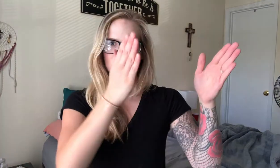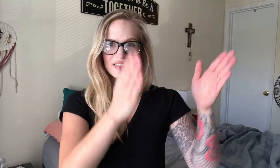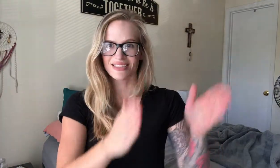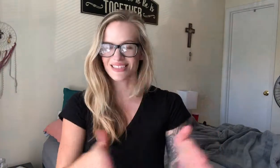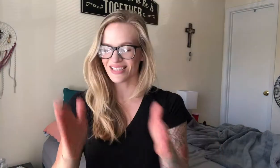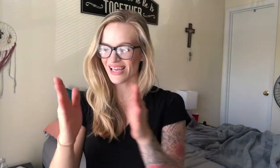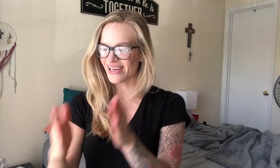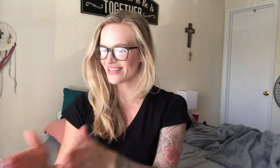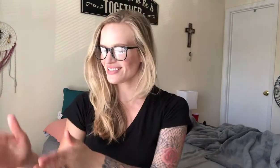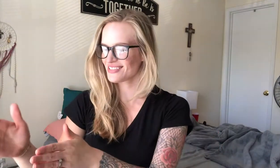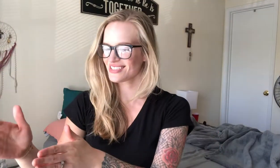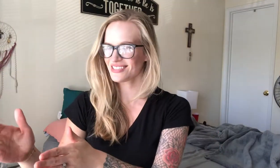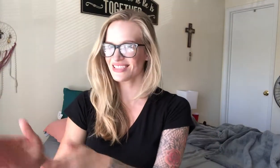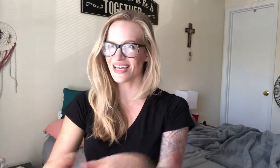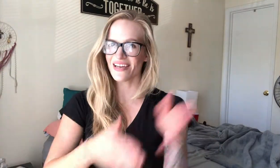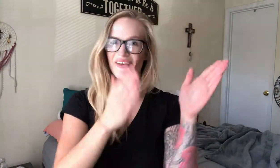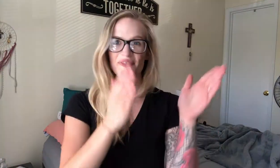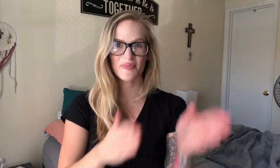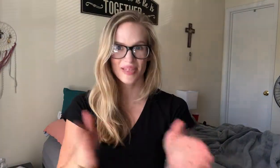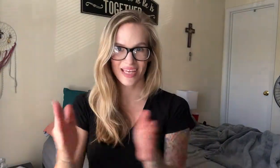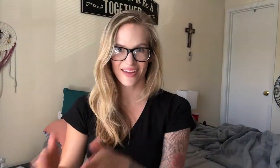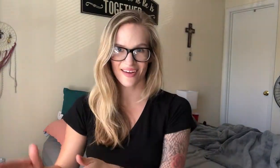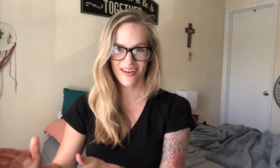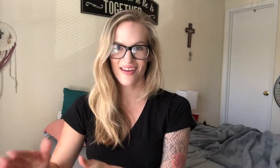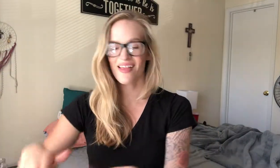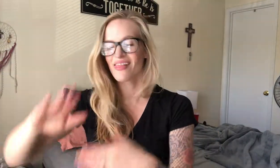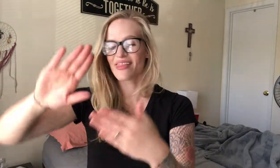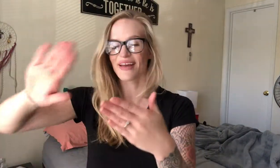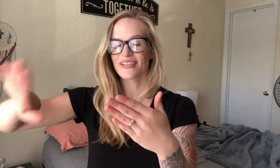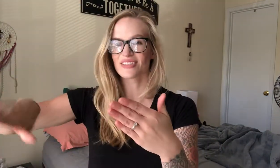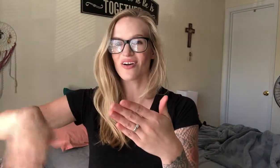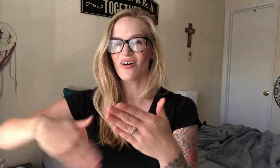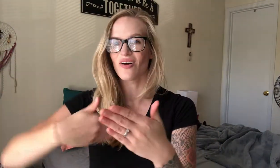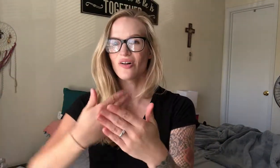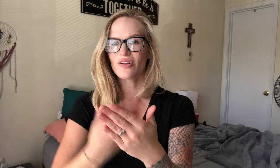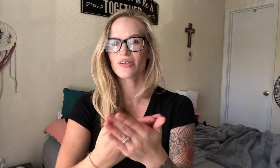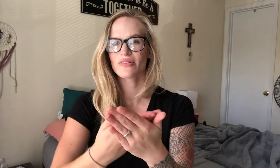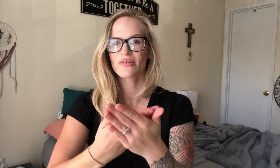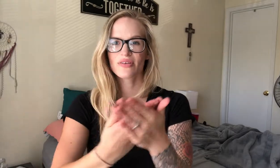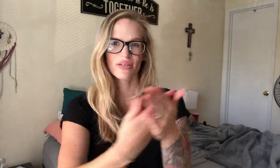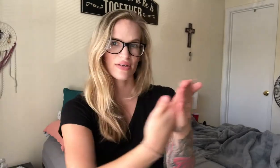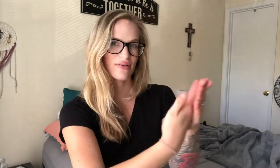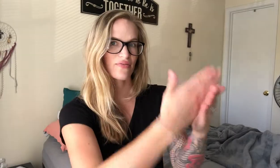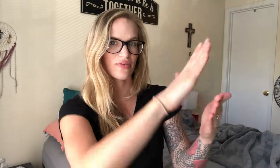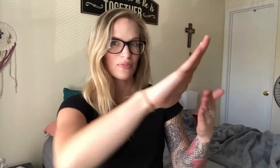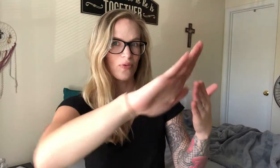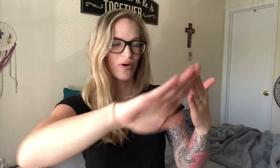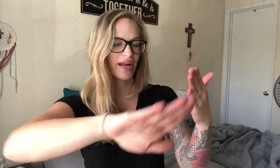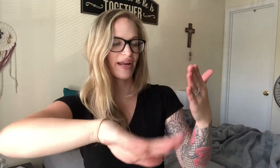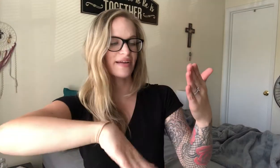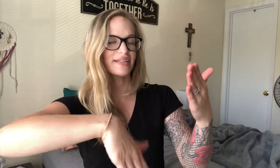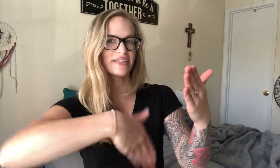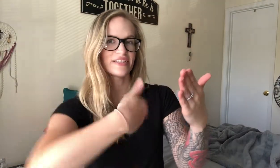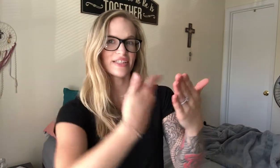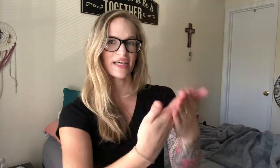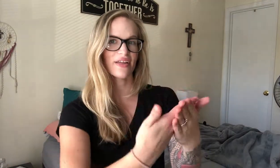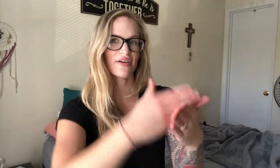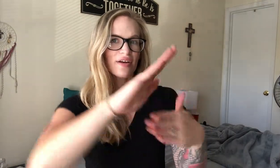Just slide it to the side. Plan. That is all. Flip one hand into the other.